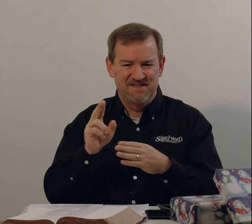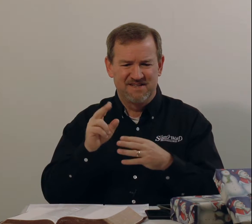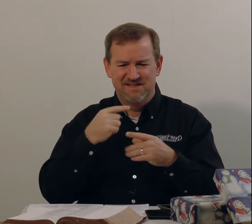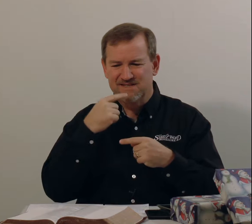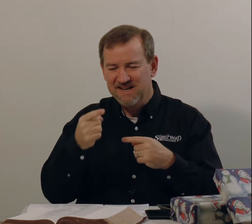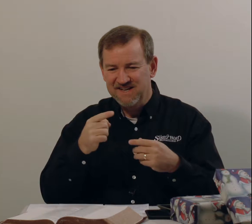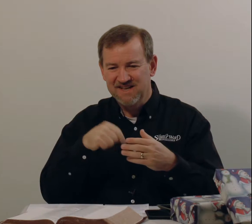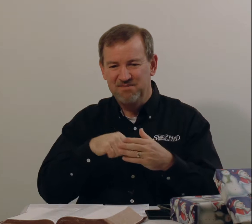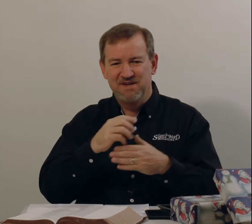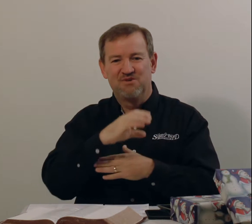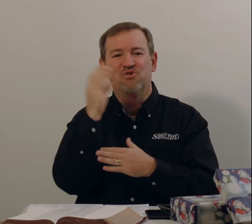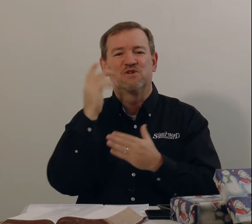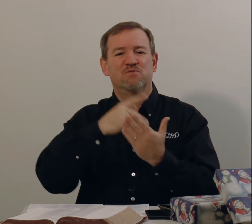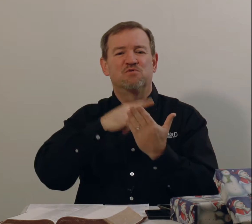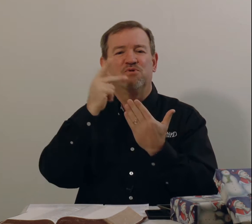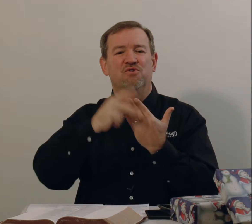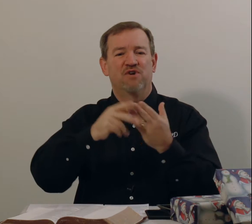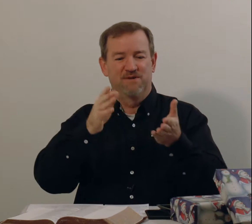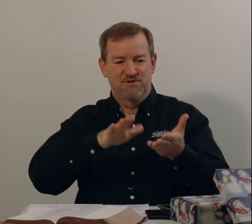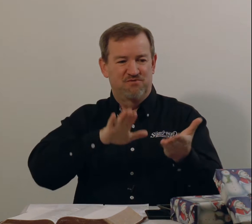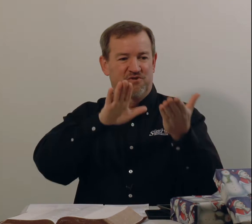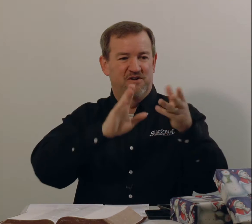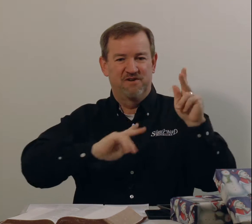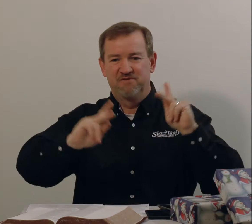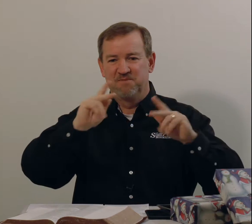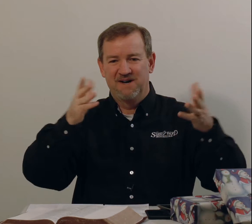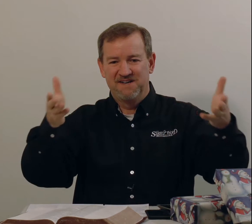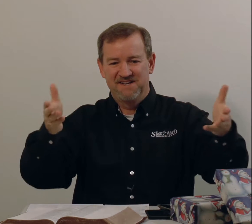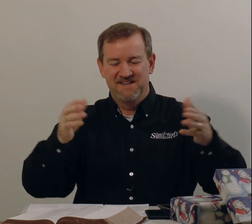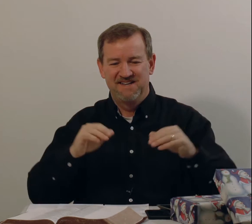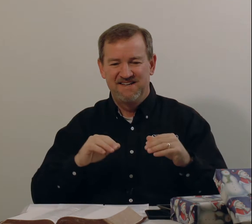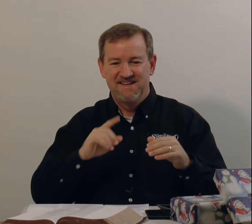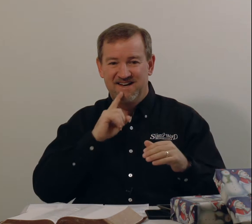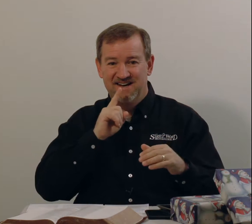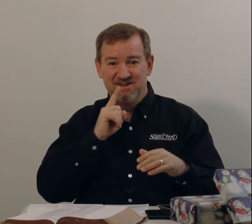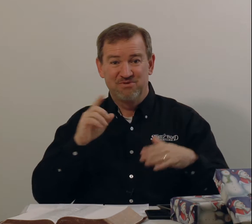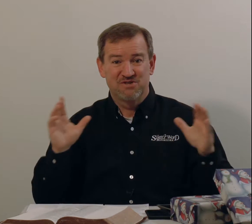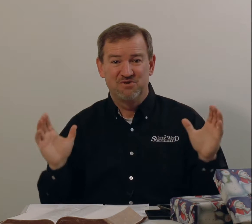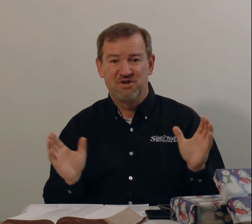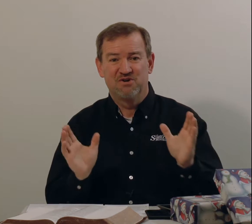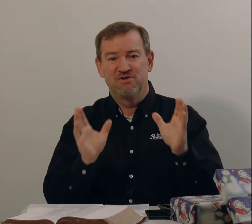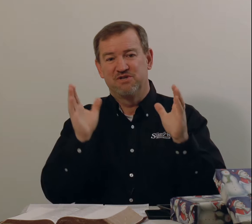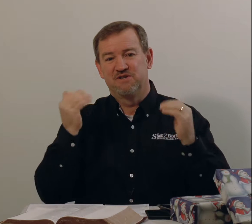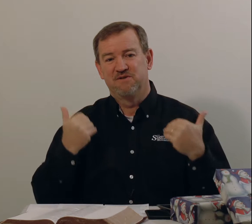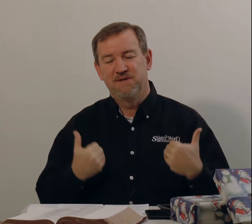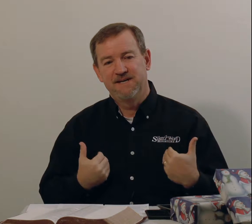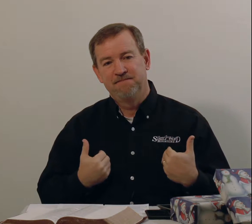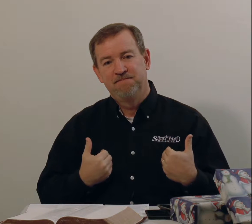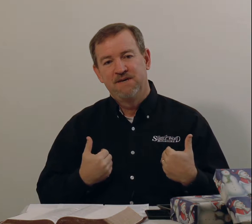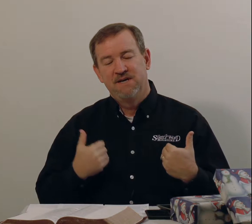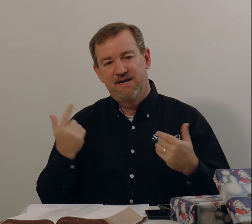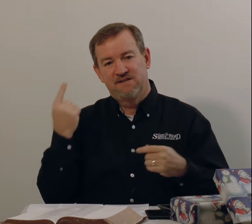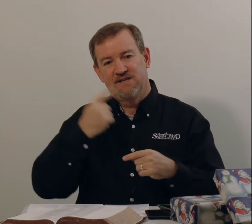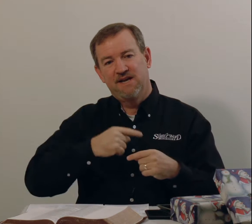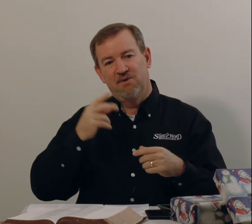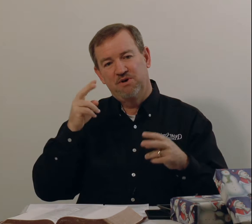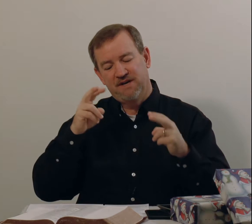saying them in Christmas programs in front of everybody. And it was so encouraging to me. And today I want to